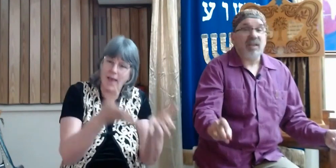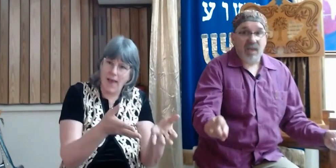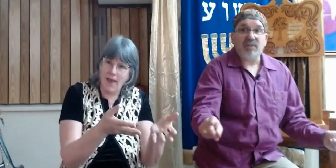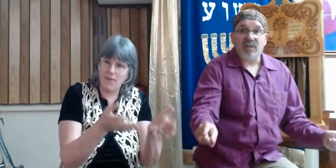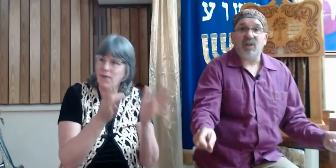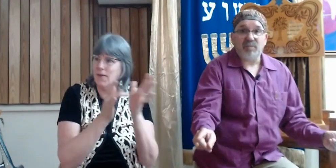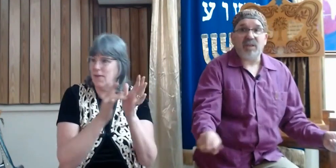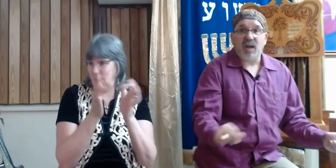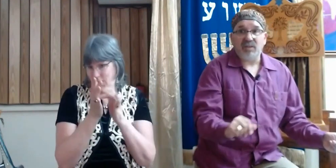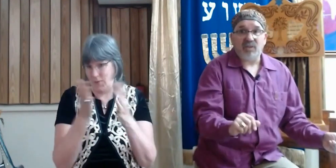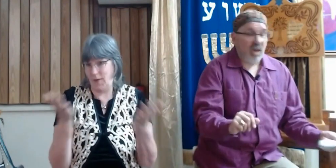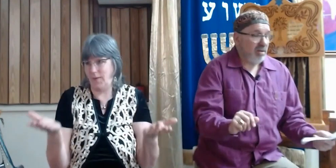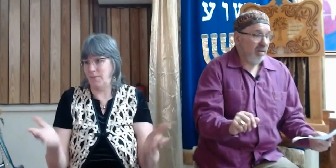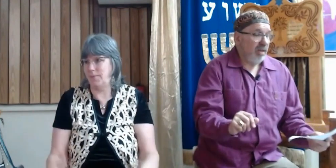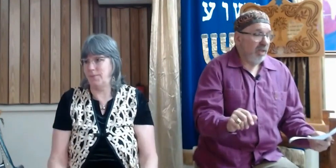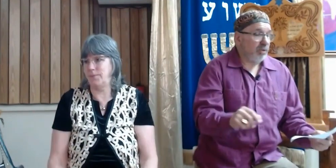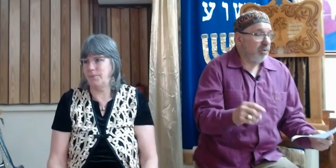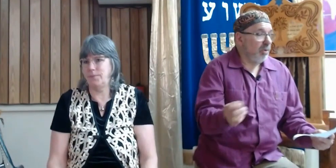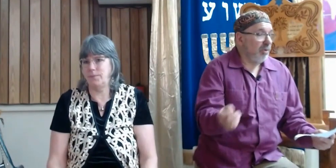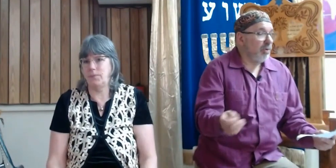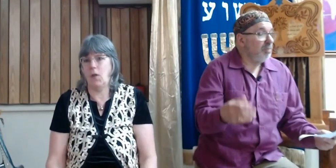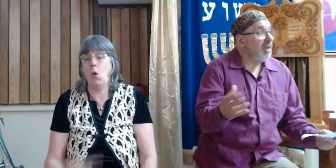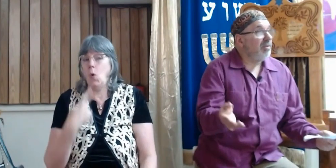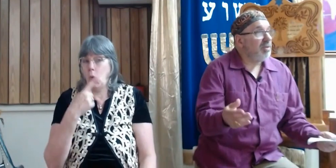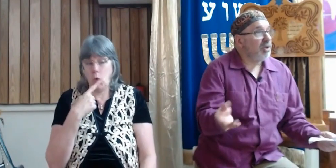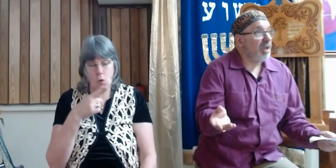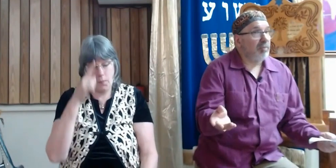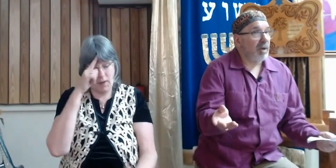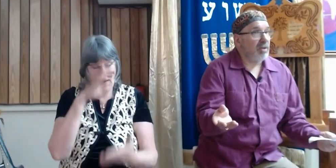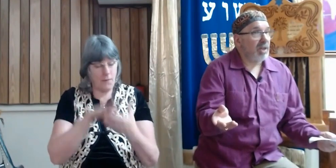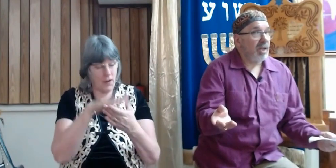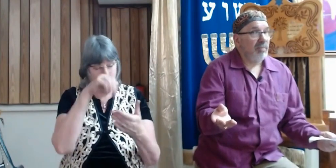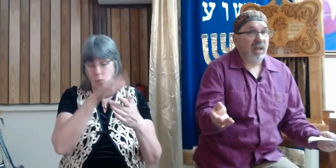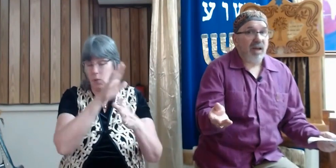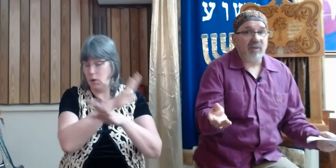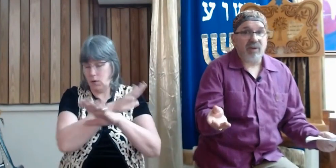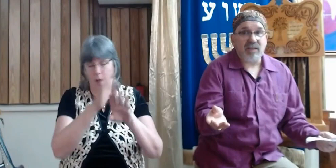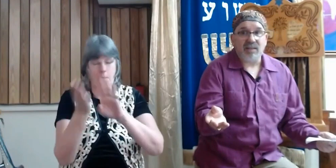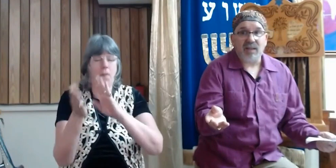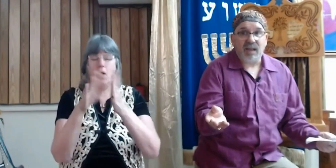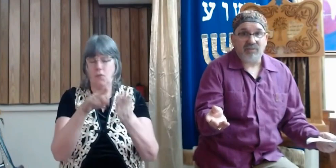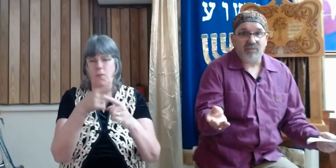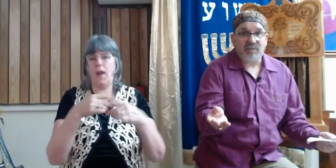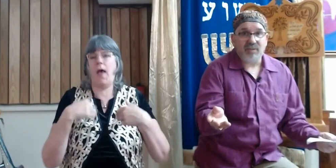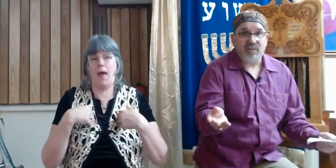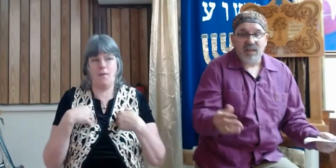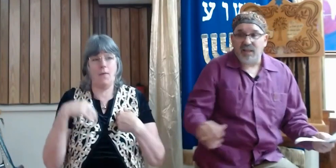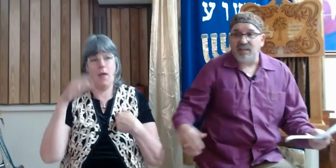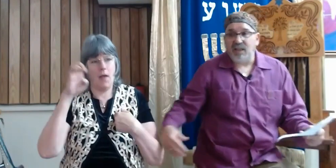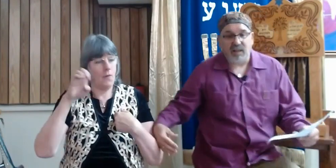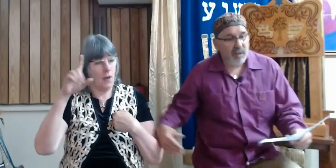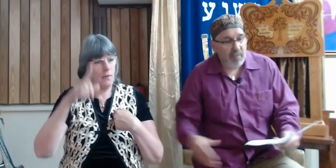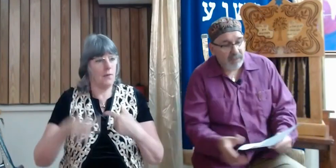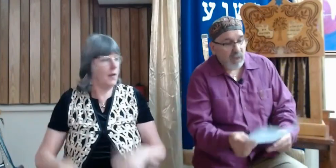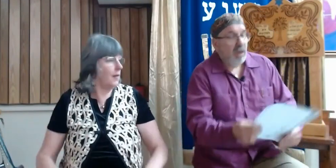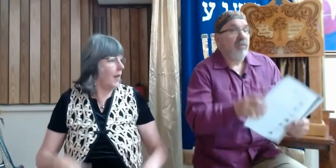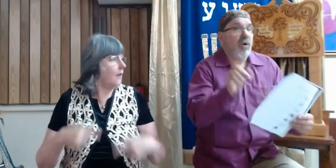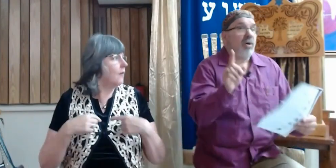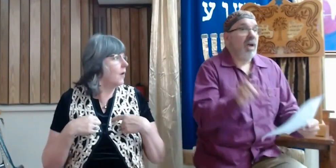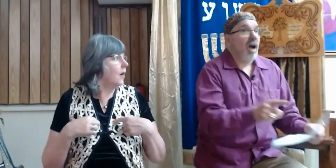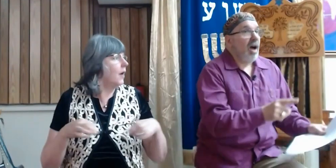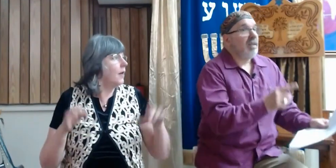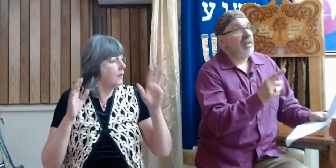that he gave his only begotten son, that whosoever will live and who should not perish, but have everlasting life. let's see it.